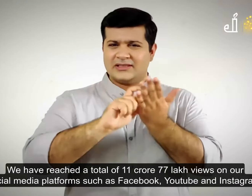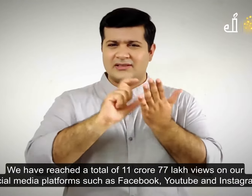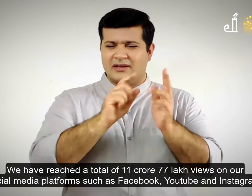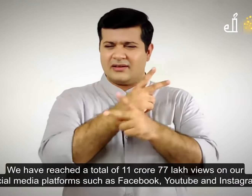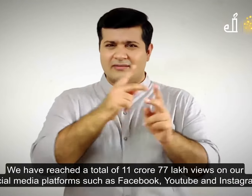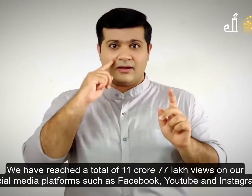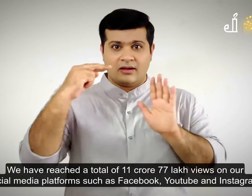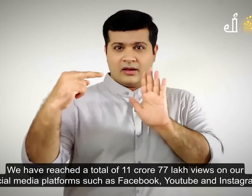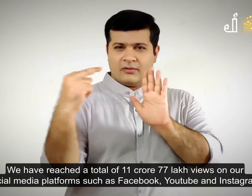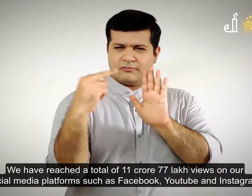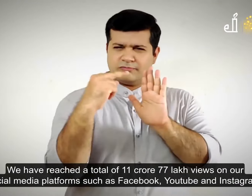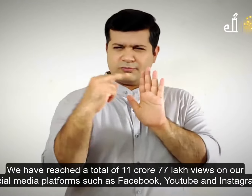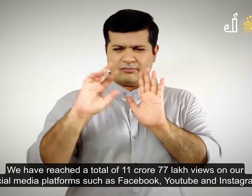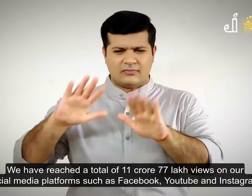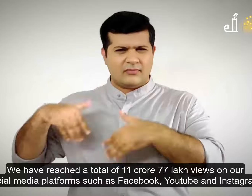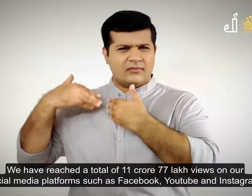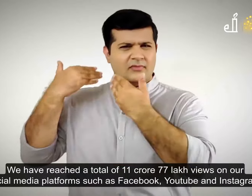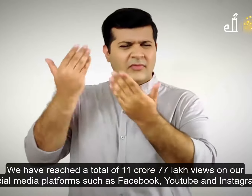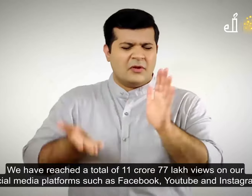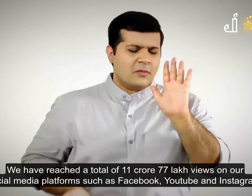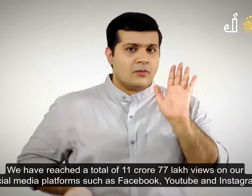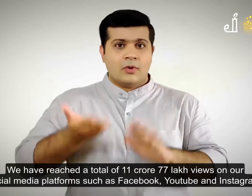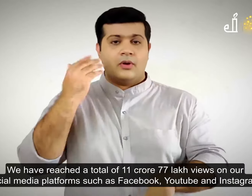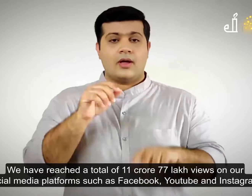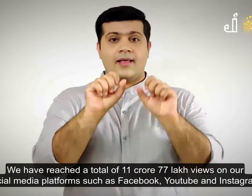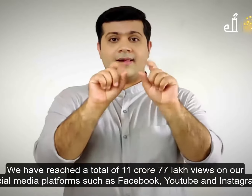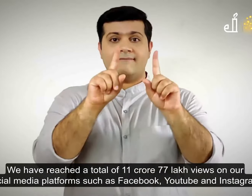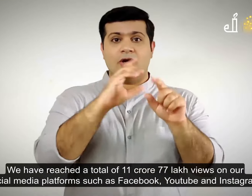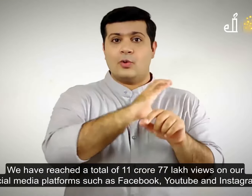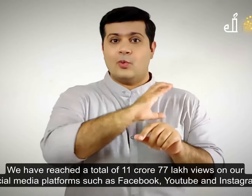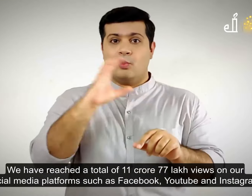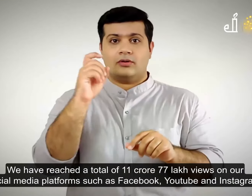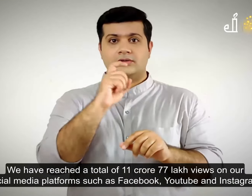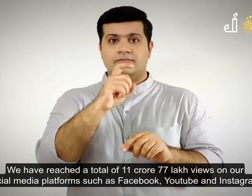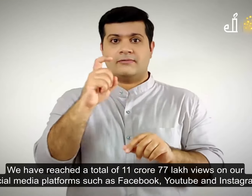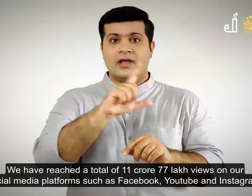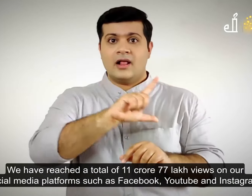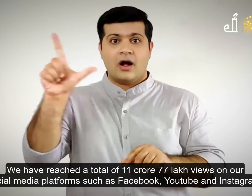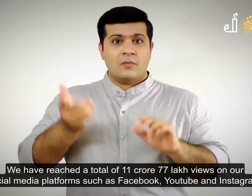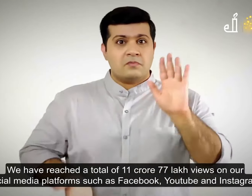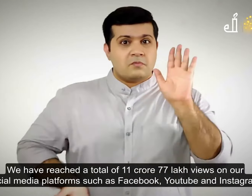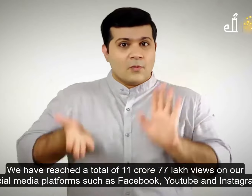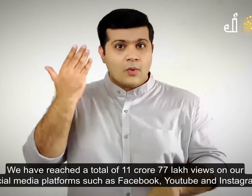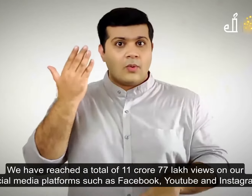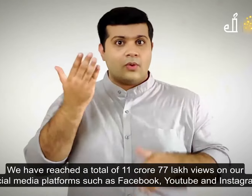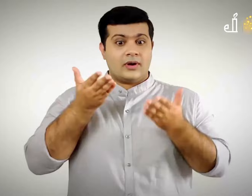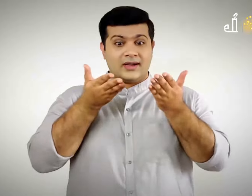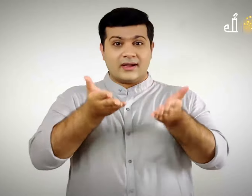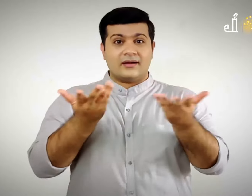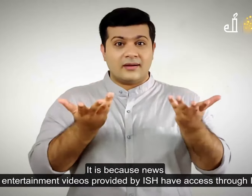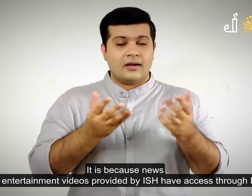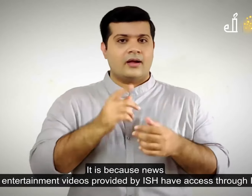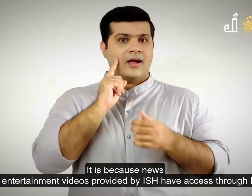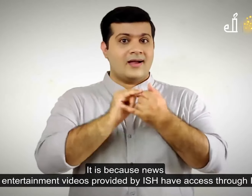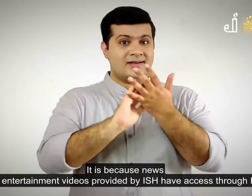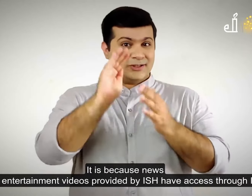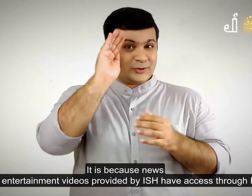crore 77 lakh views on our social media platforms such as Facebook, YouTube and Instagram. It is because news and